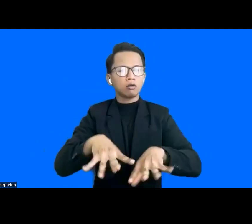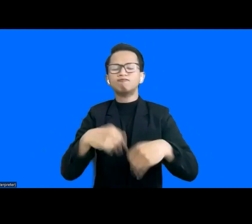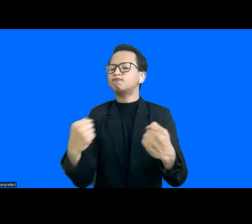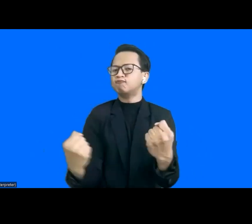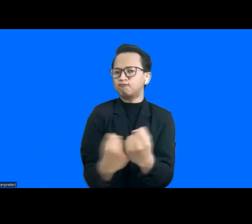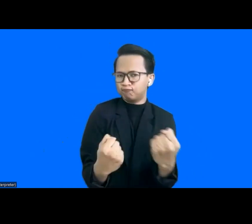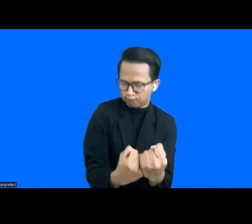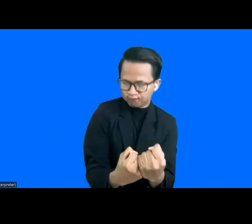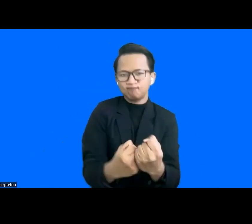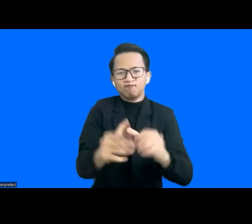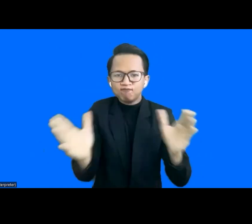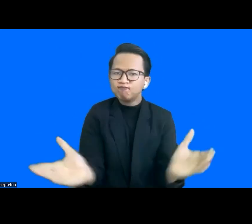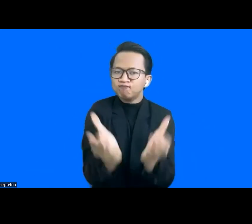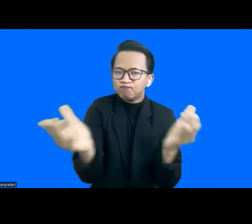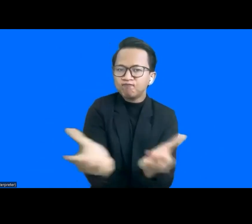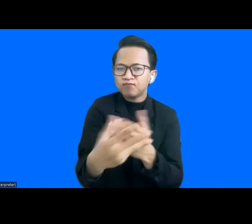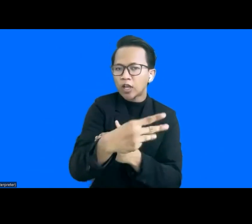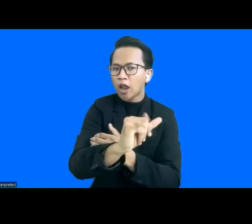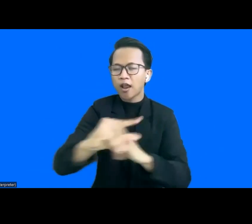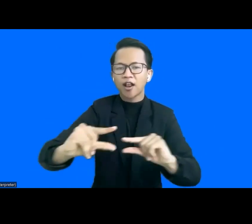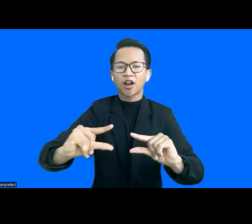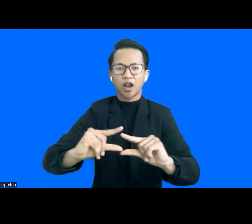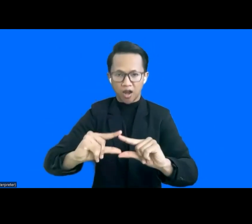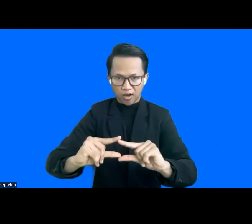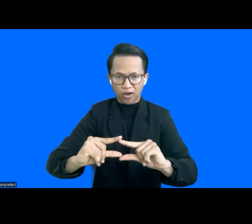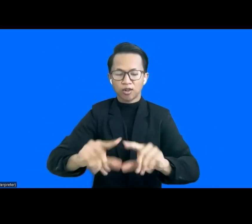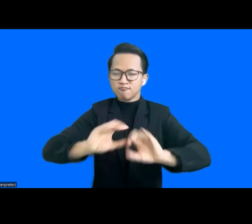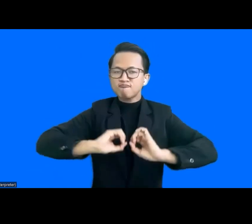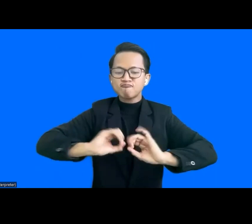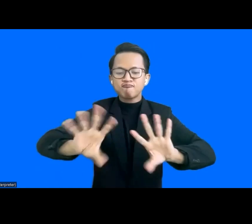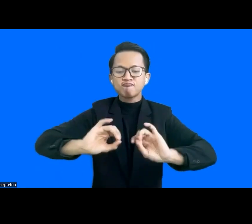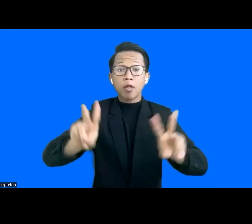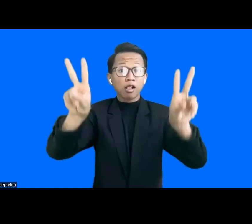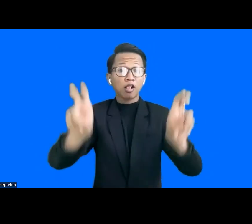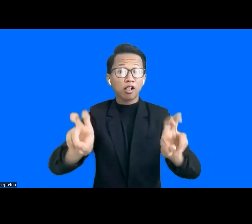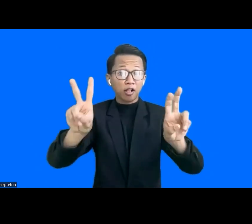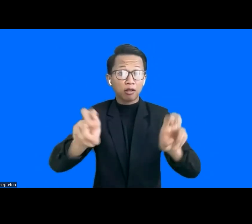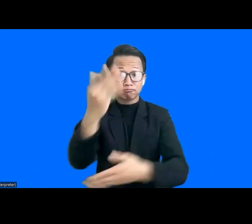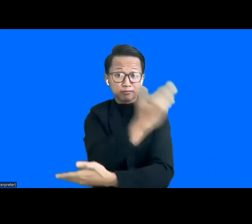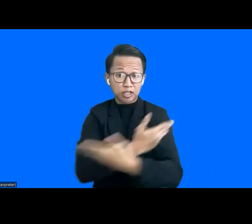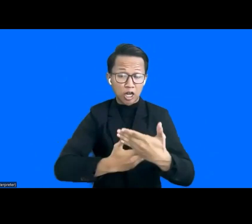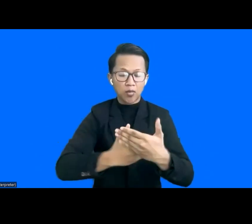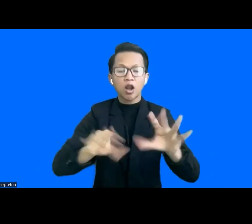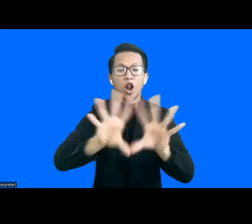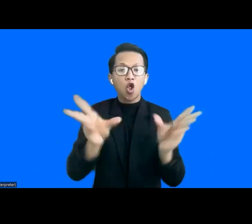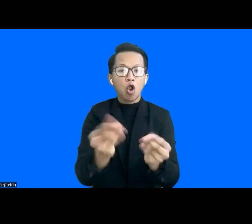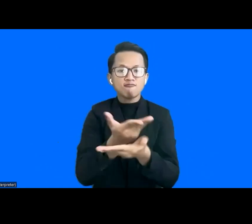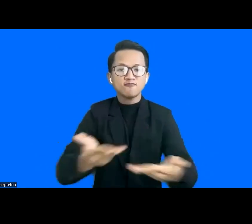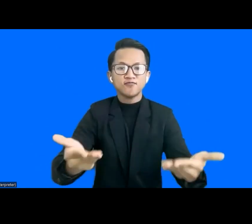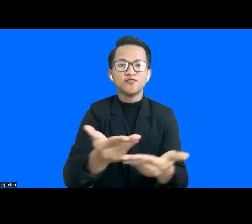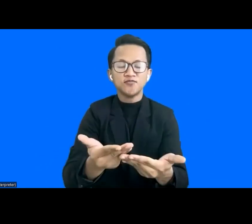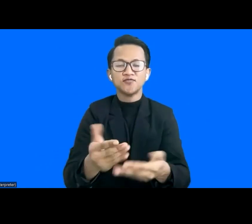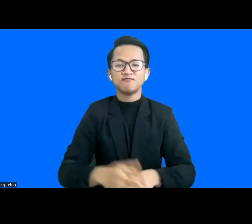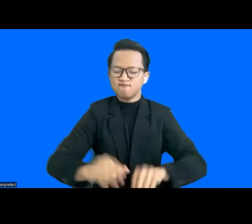and supports area's increasing emphasis on mainstreaming disability and social inclusion in its research and outreach.